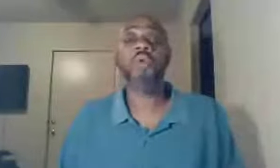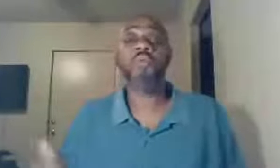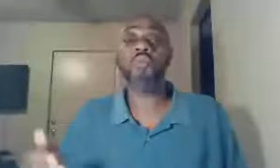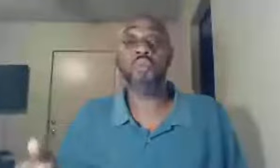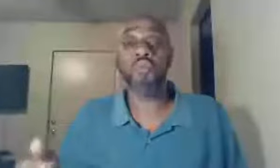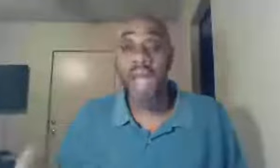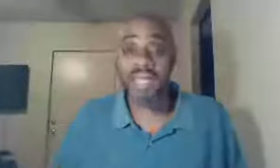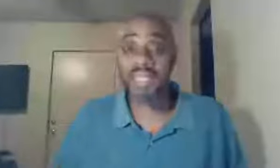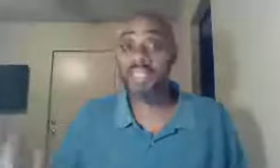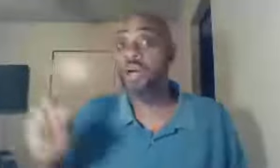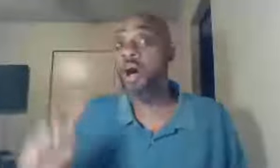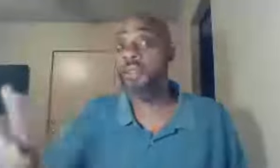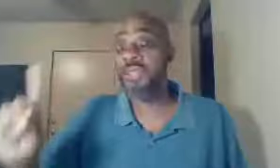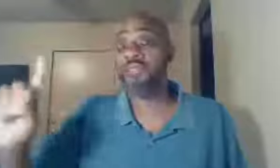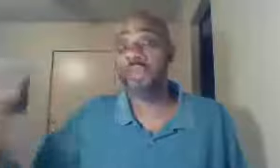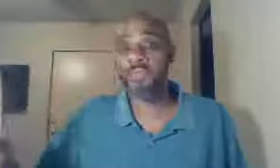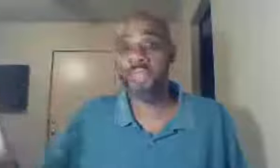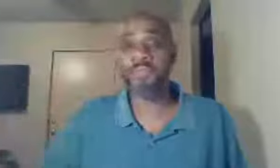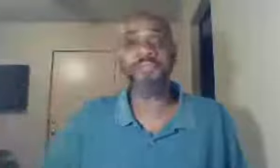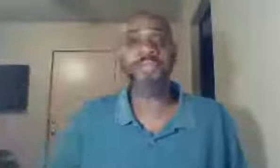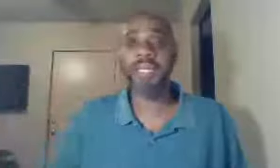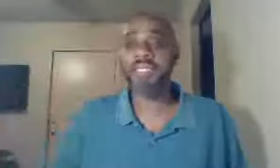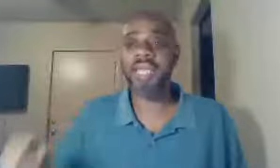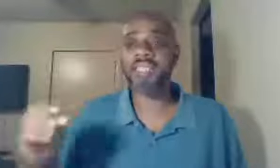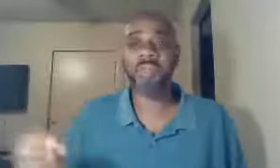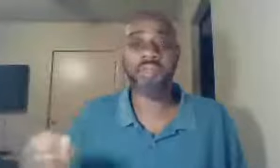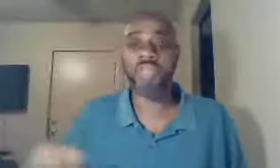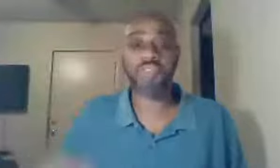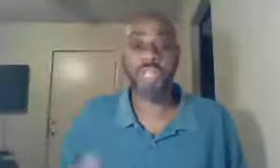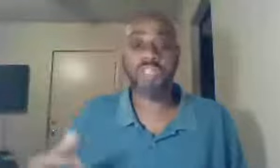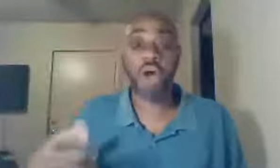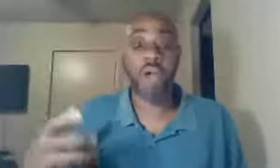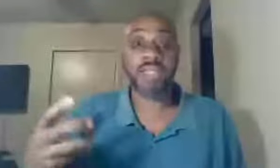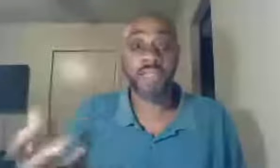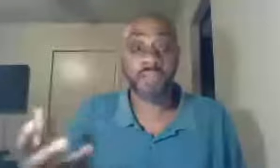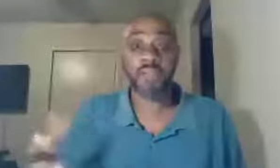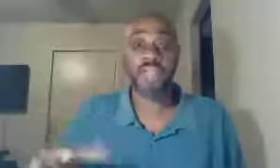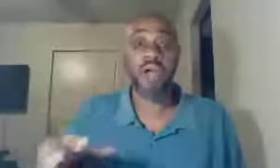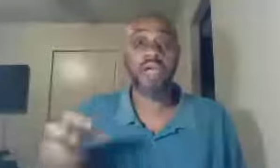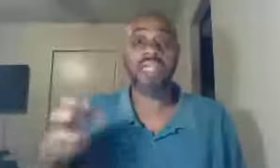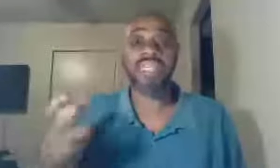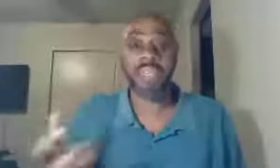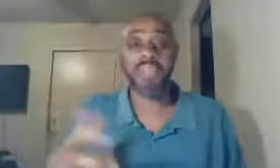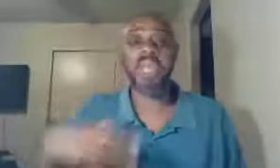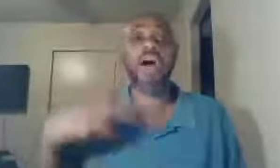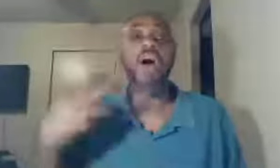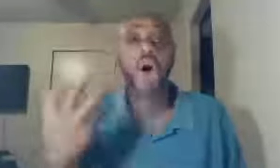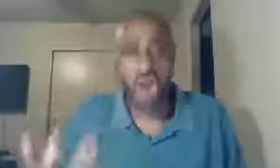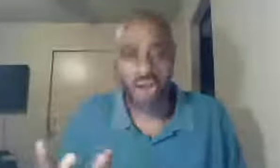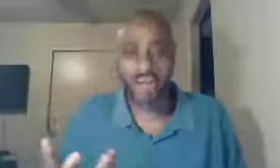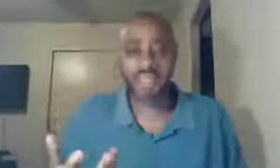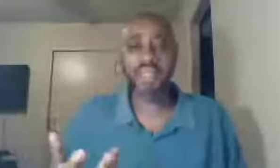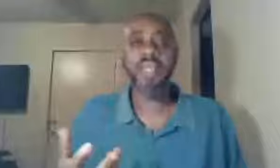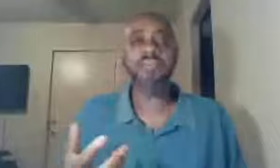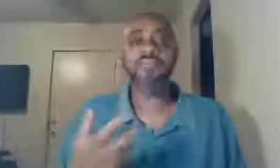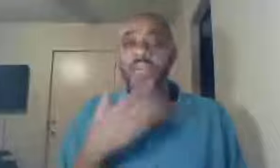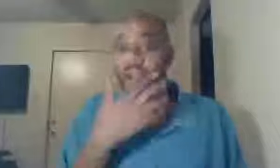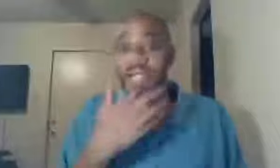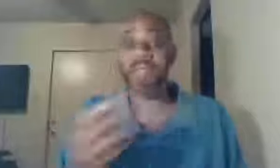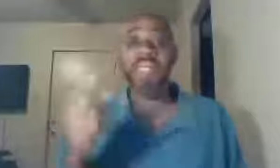writings, he called them scripture, but he said, some of these things, are difficult, they are an enigma, they are hard, for learning, but